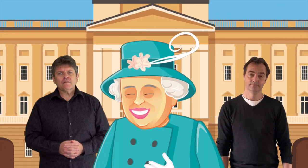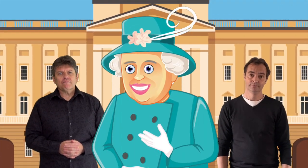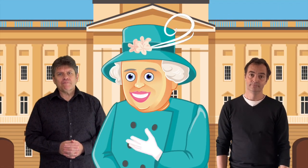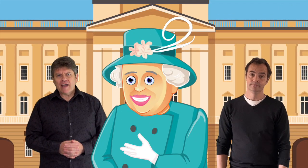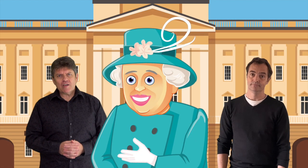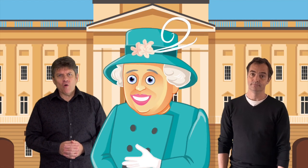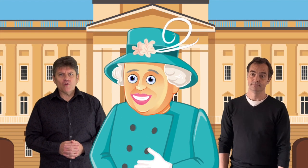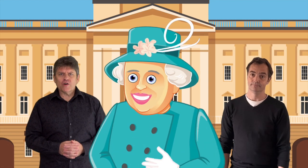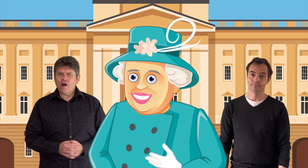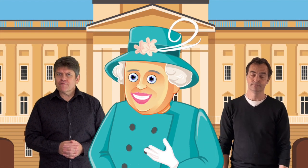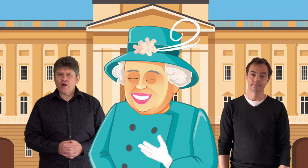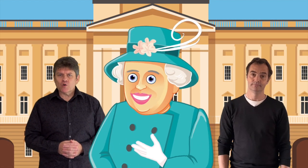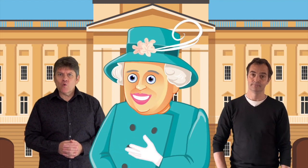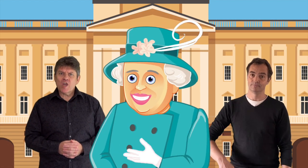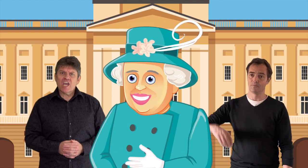by the order of the Queen